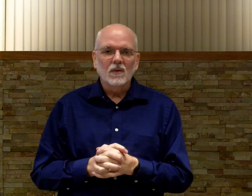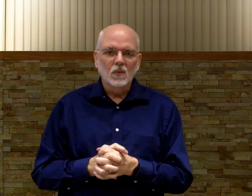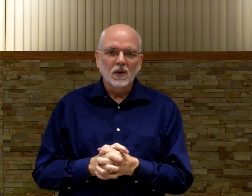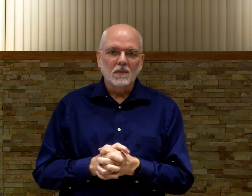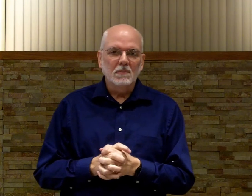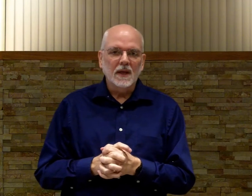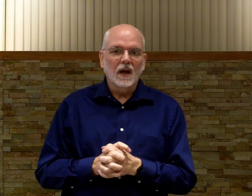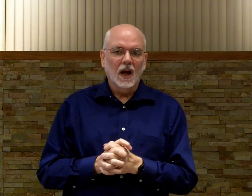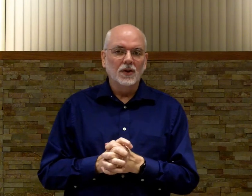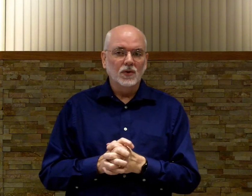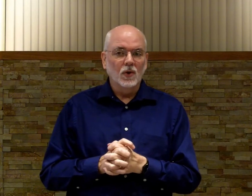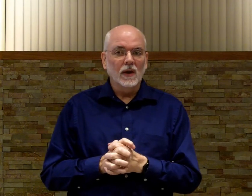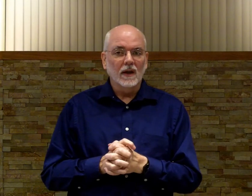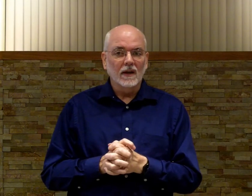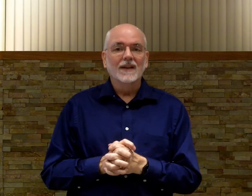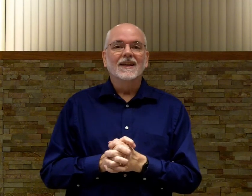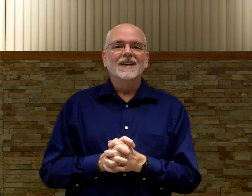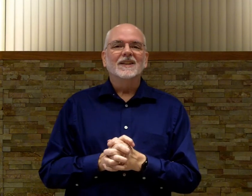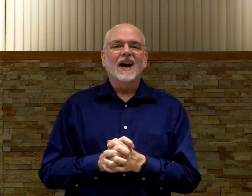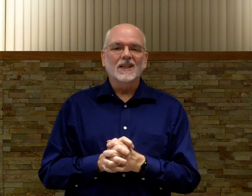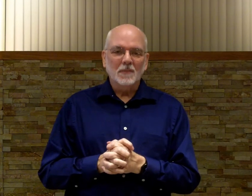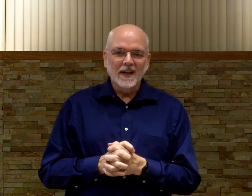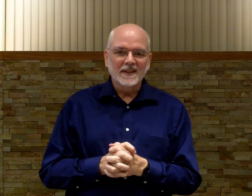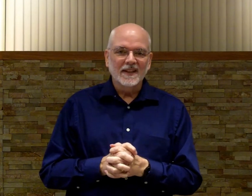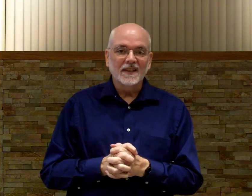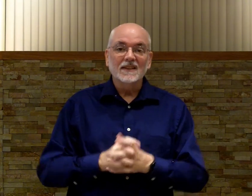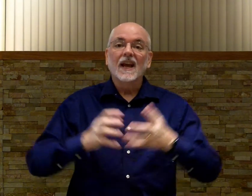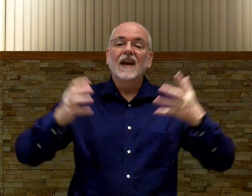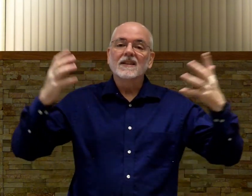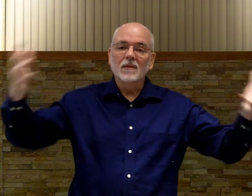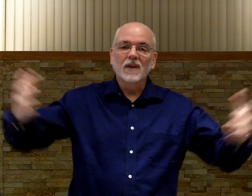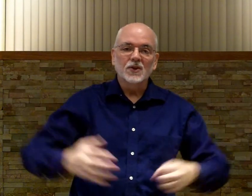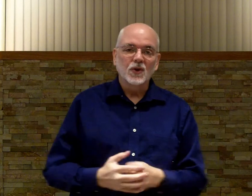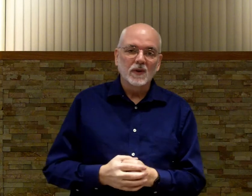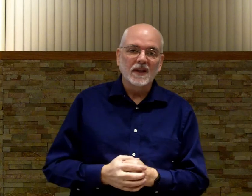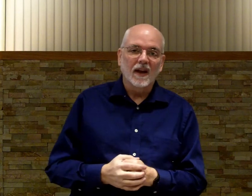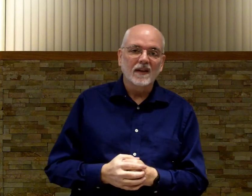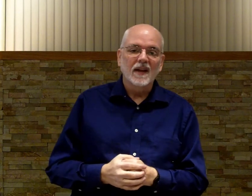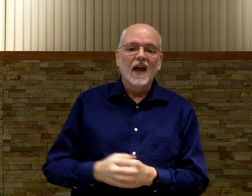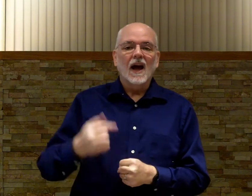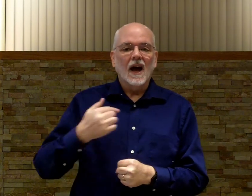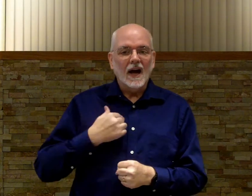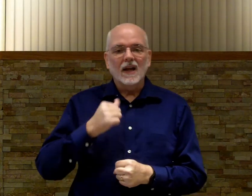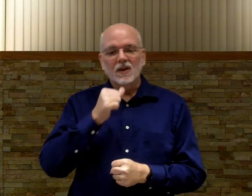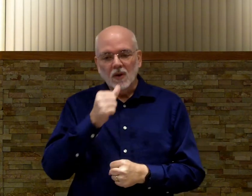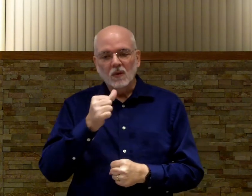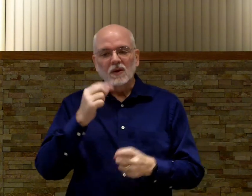would be annoying. I speak in sentences. And the same thing is true with signs. I don't